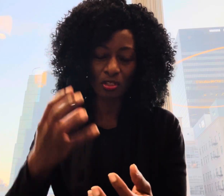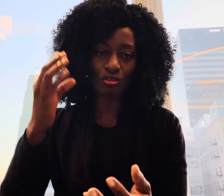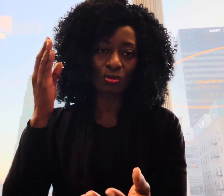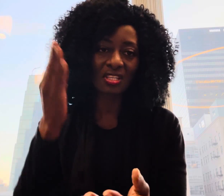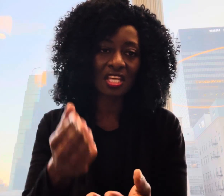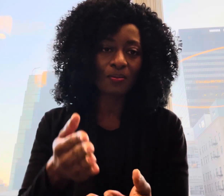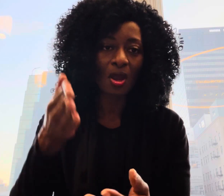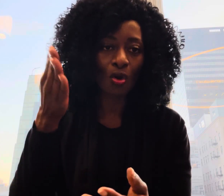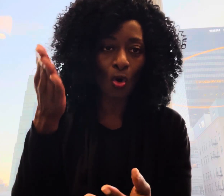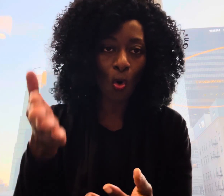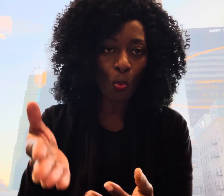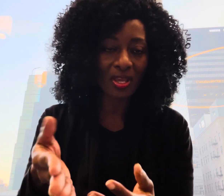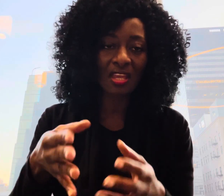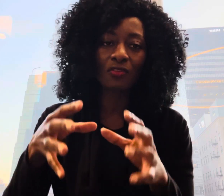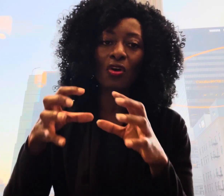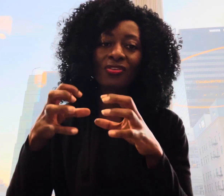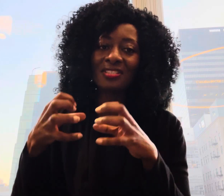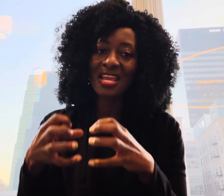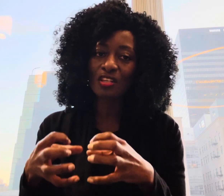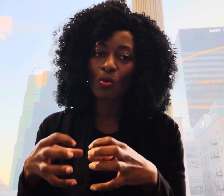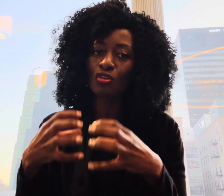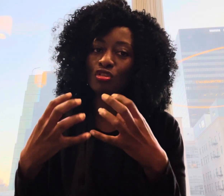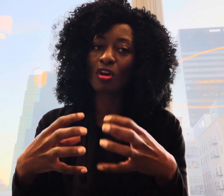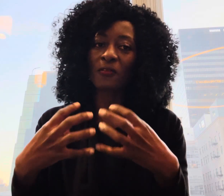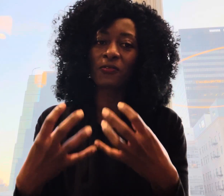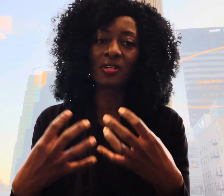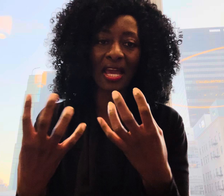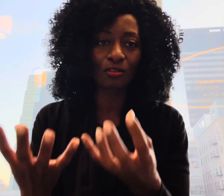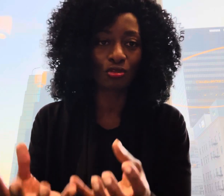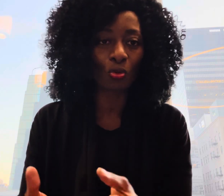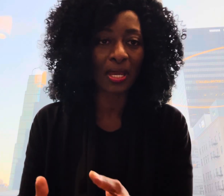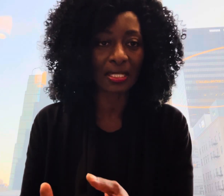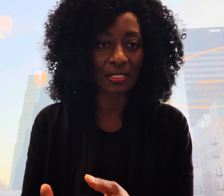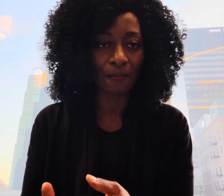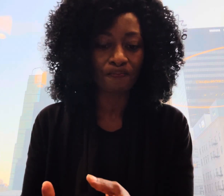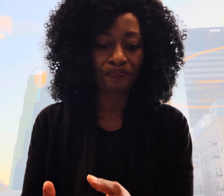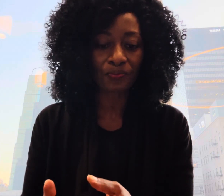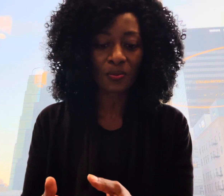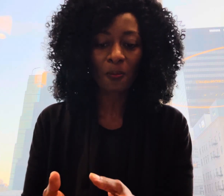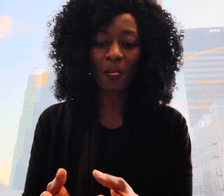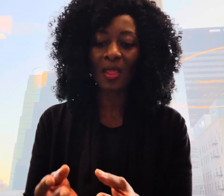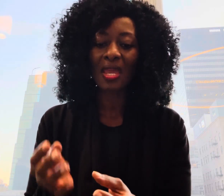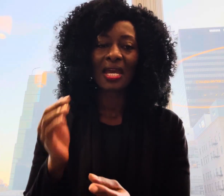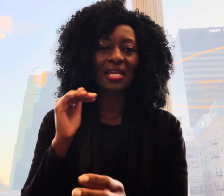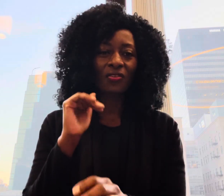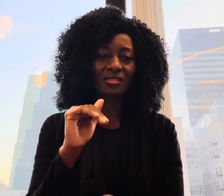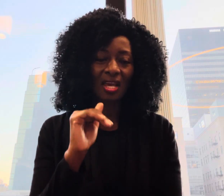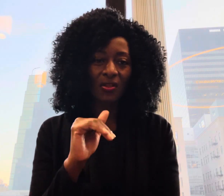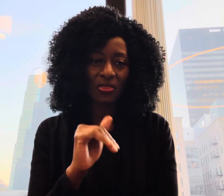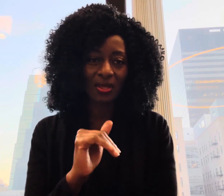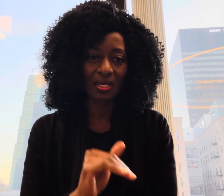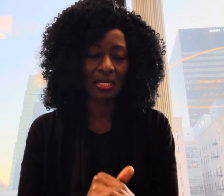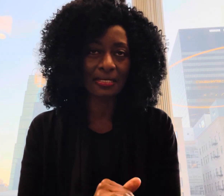to keep going even on the days when you do not feel like doing it now the second thing is